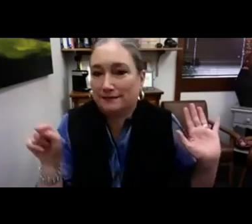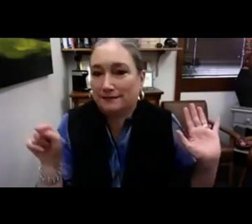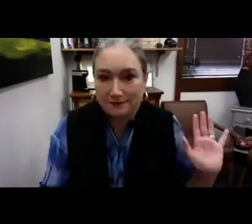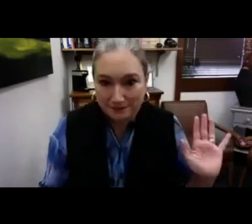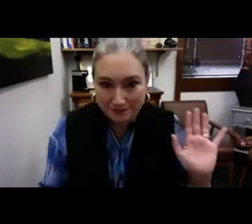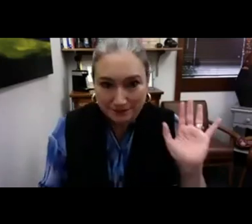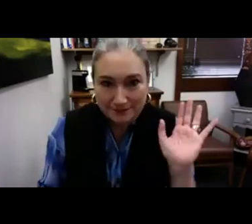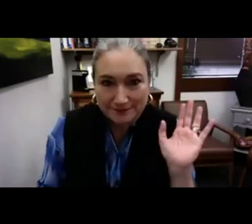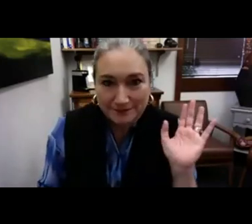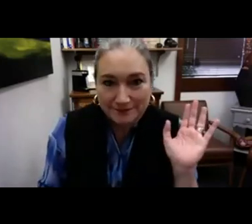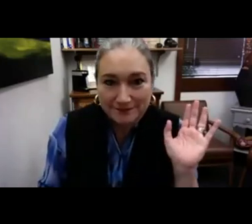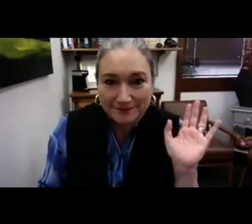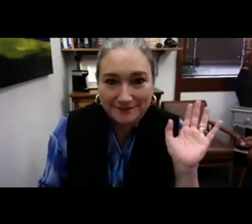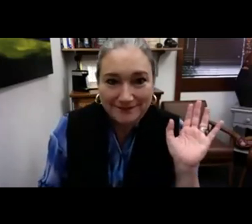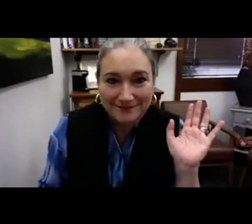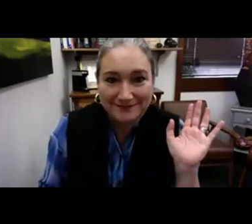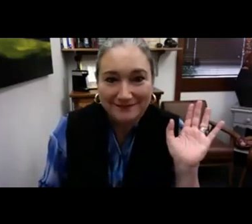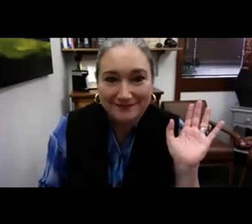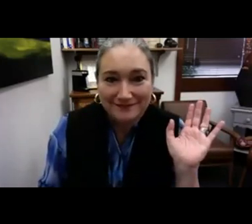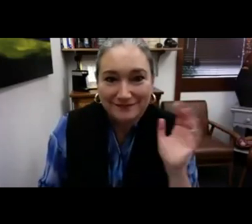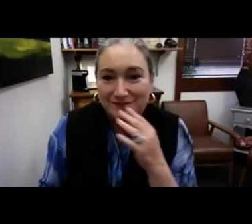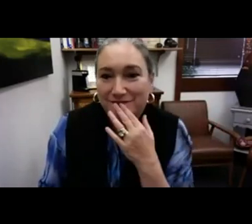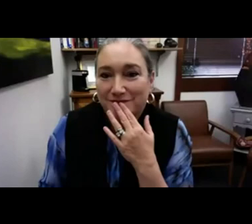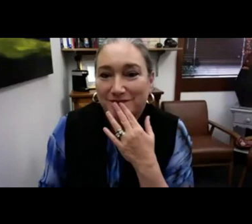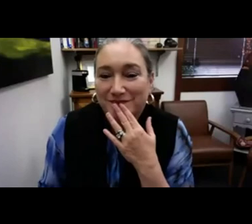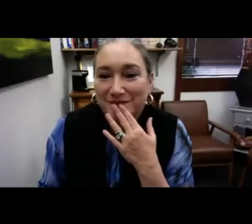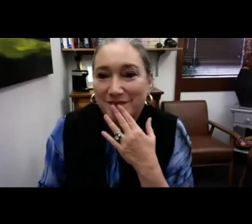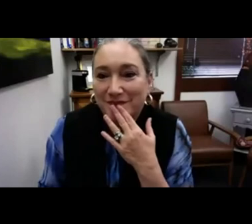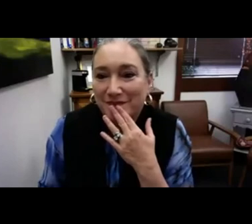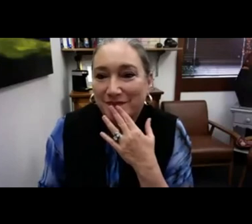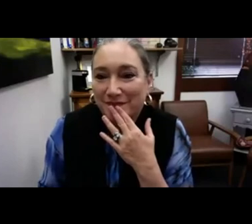And so if you do have any questions, please feel free to contact me.